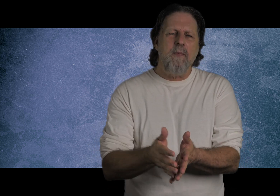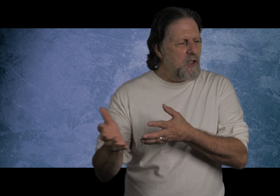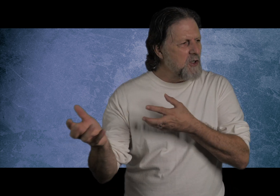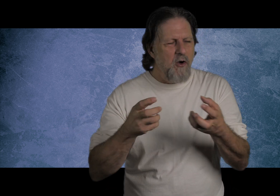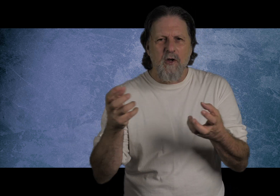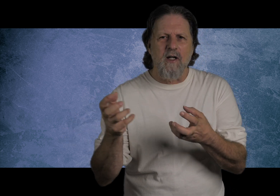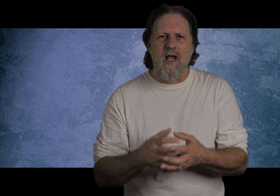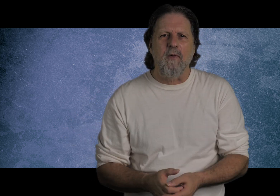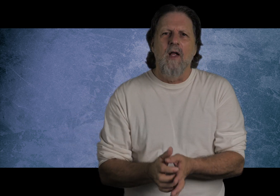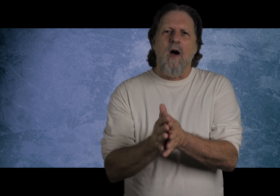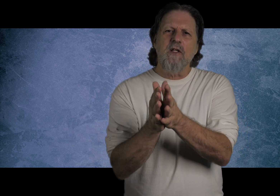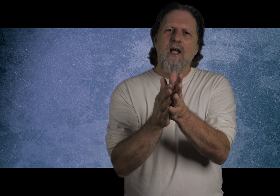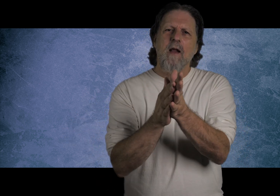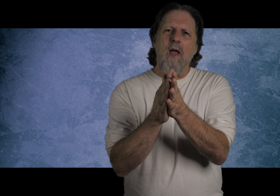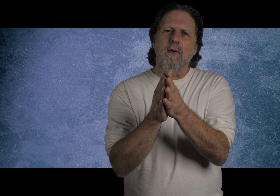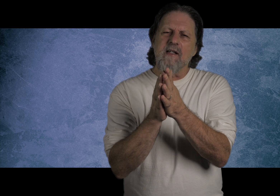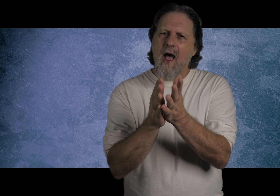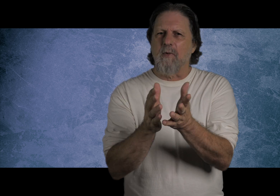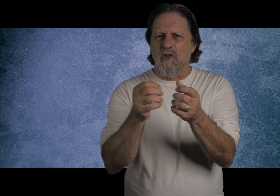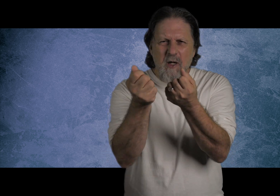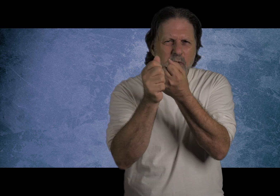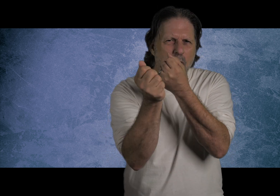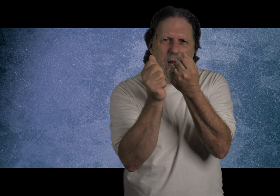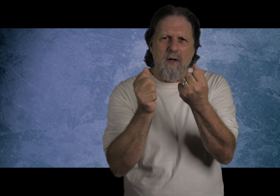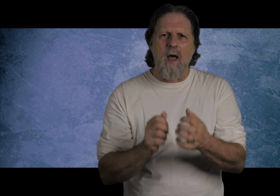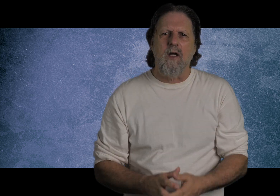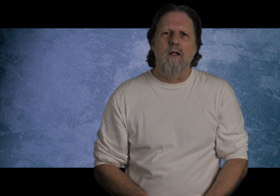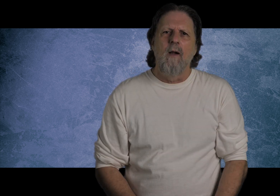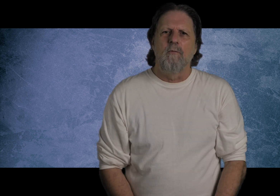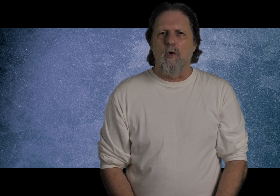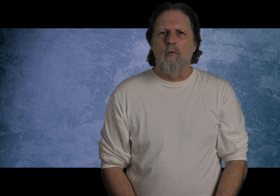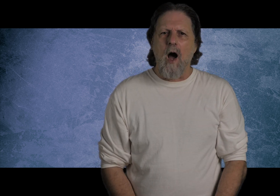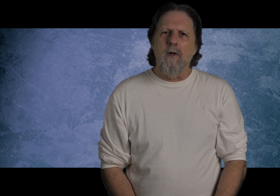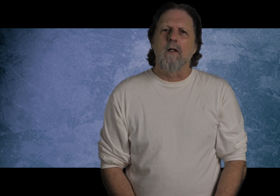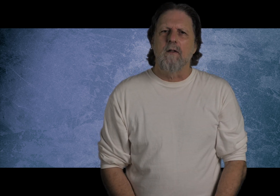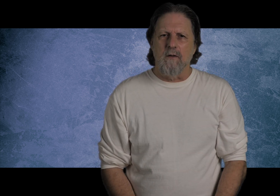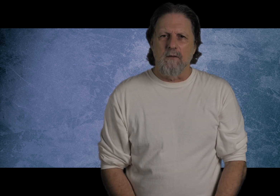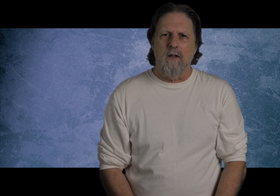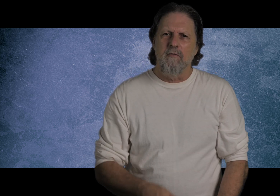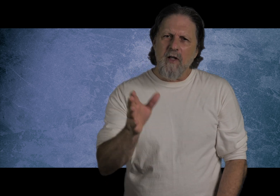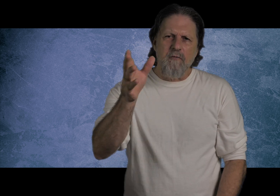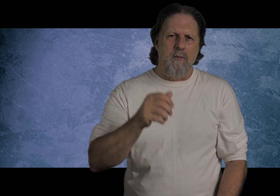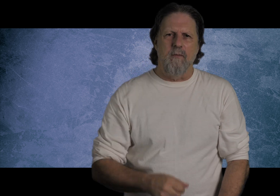paper, just to show you an example, I once got a paper napkin, cheap little paper napkin from Robert Tilton. Flee from him.